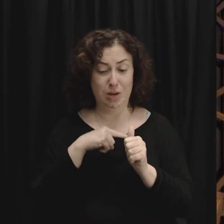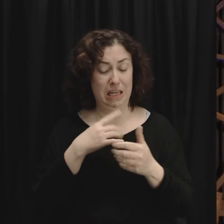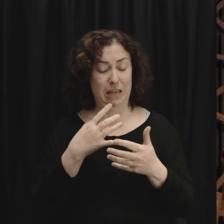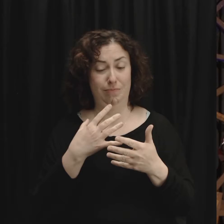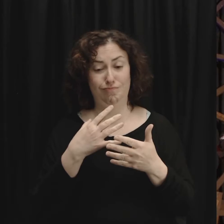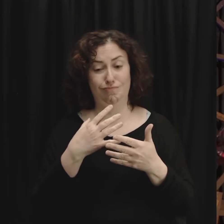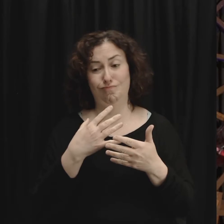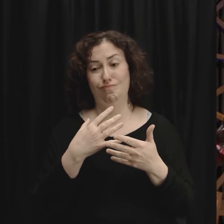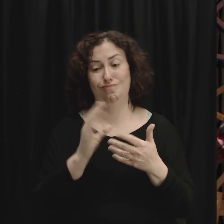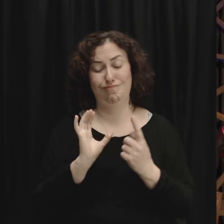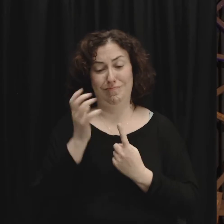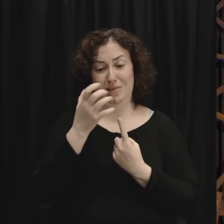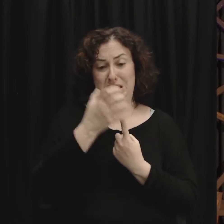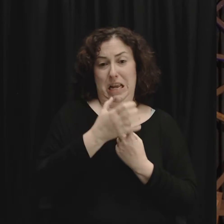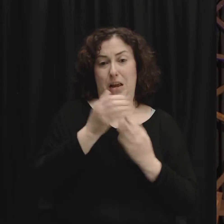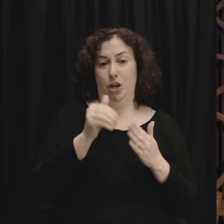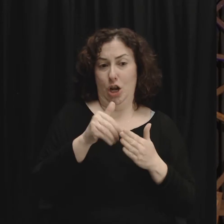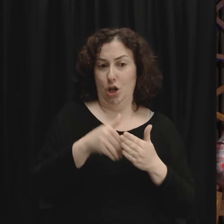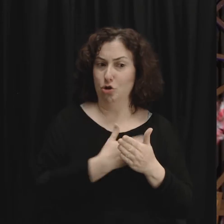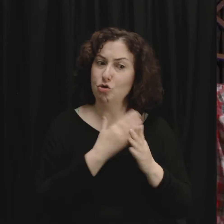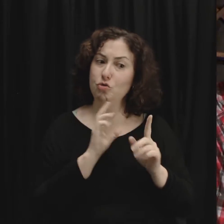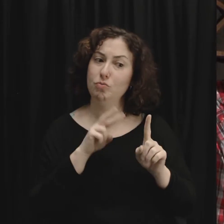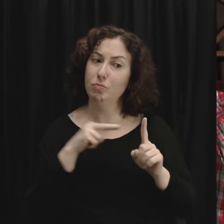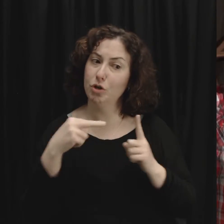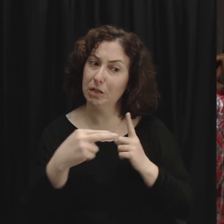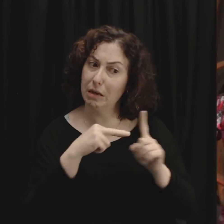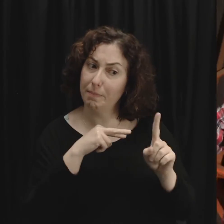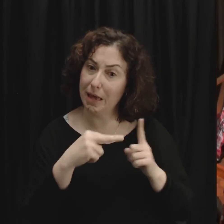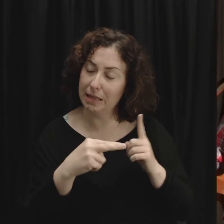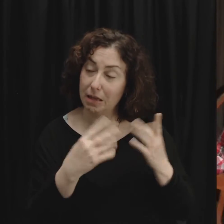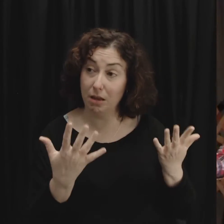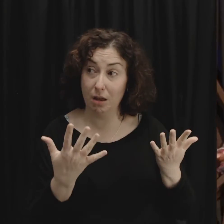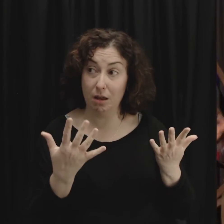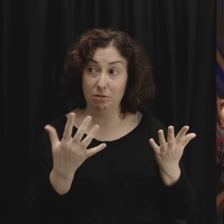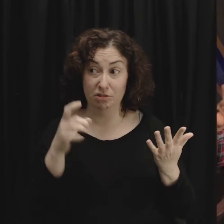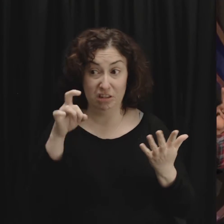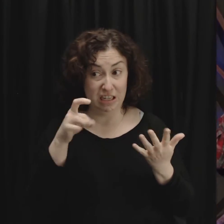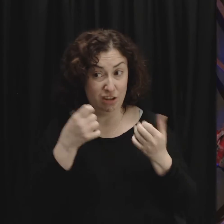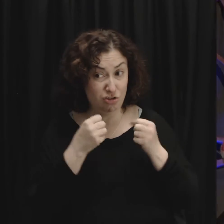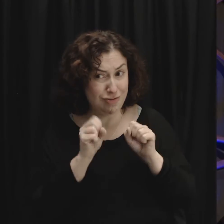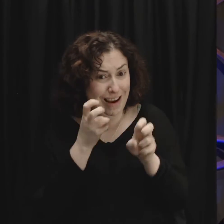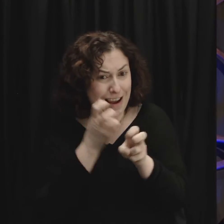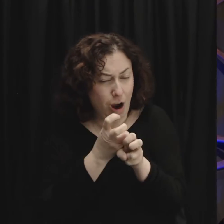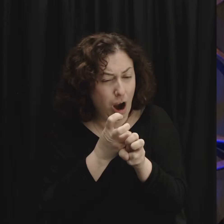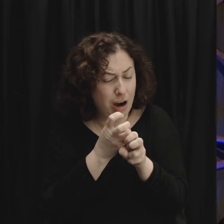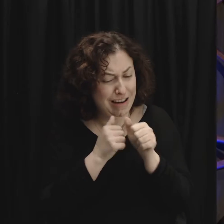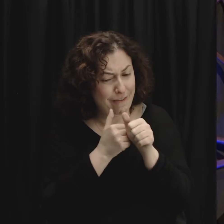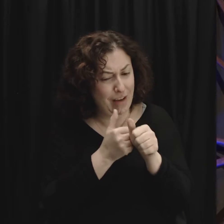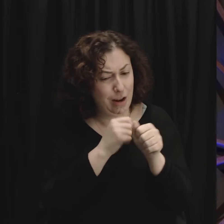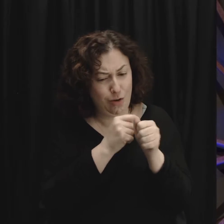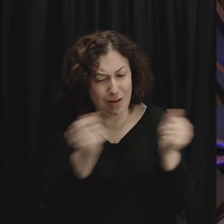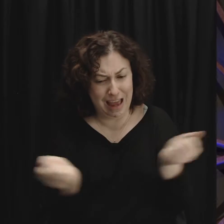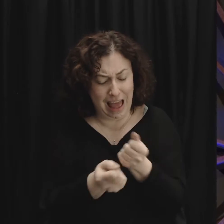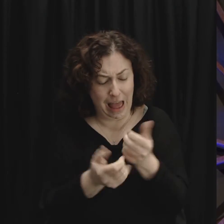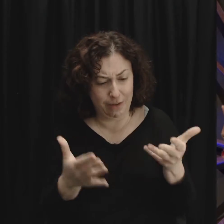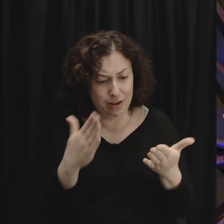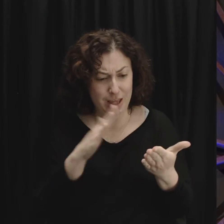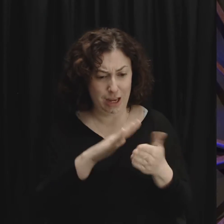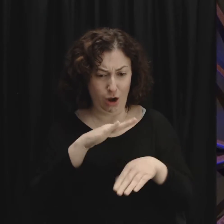is the message well you just got to try really hard to do everything on this list no the apostle Paul is getting ready to tell us the very next verse